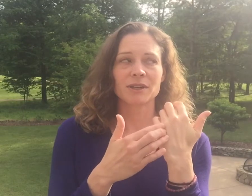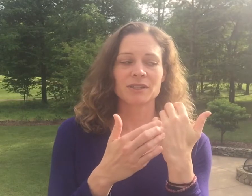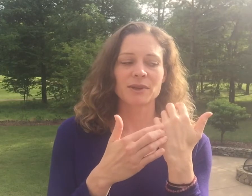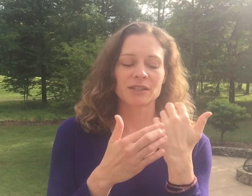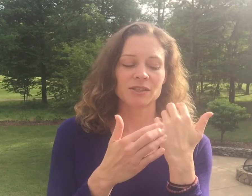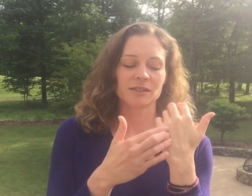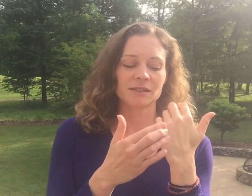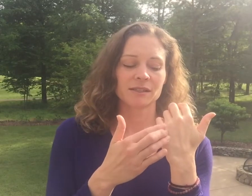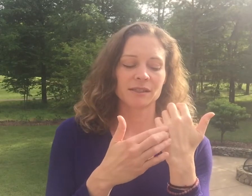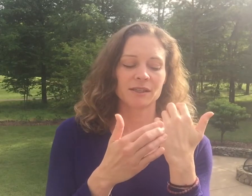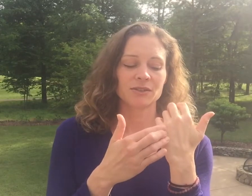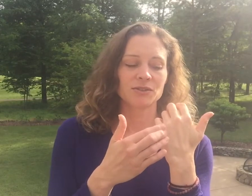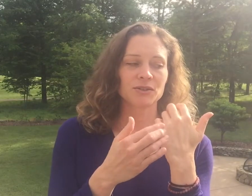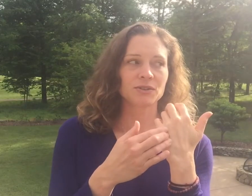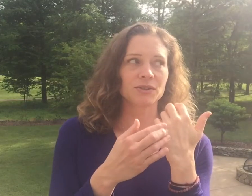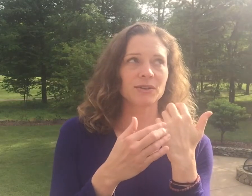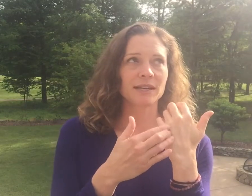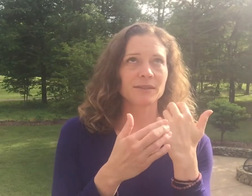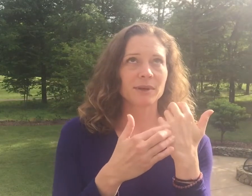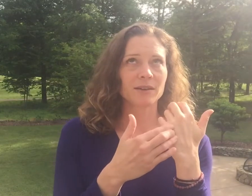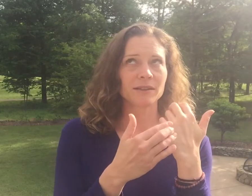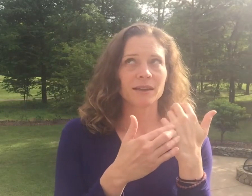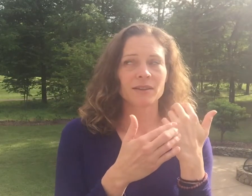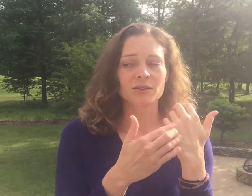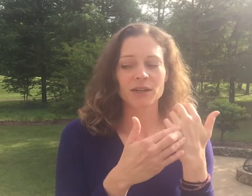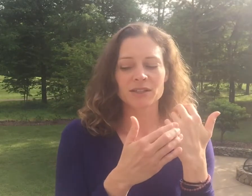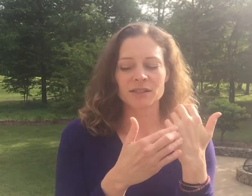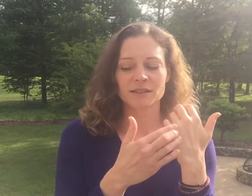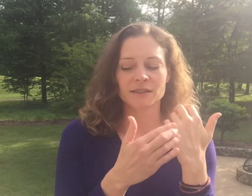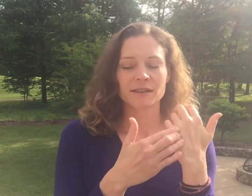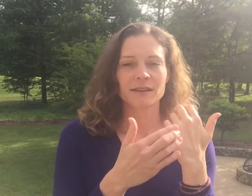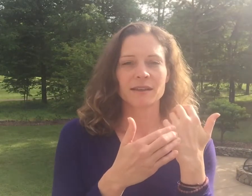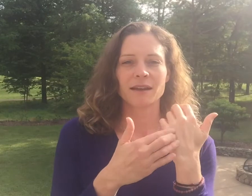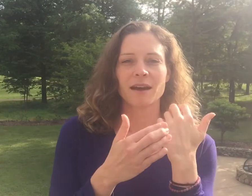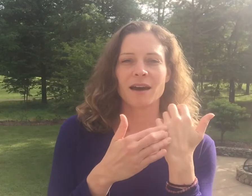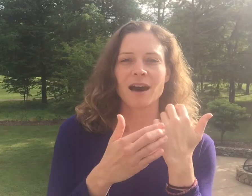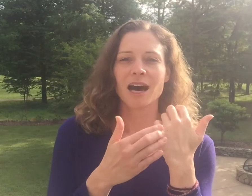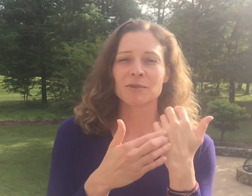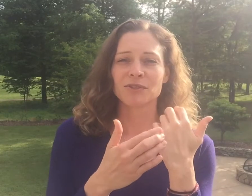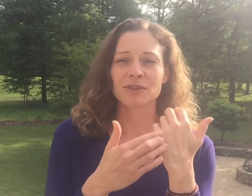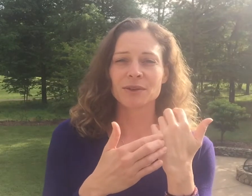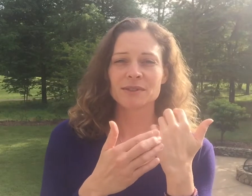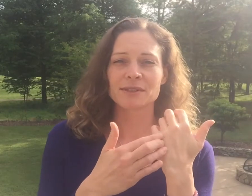one direction. Circle your eyes around in the other direction. Hum a few notes.